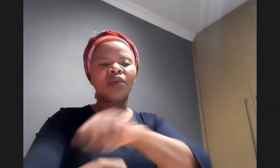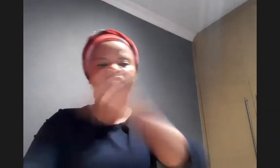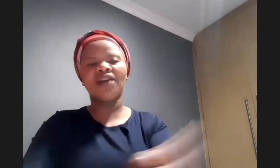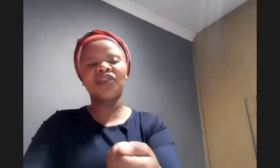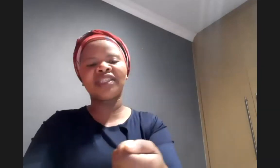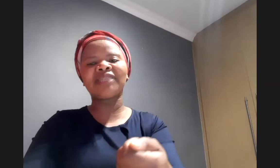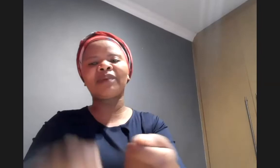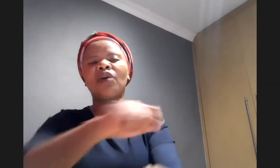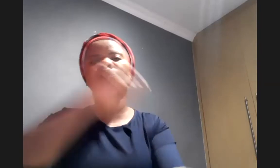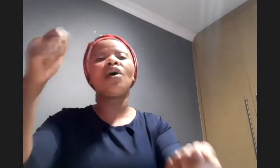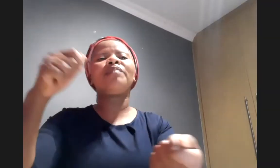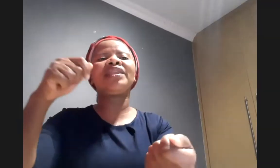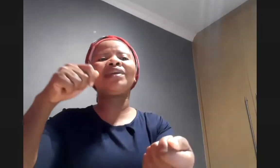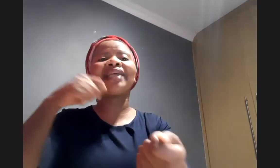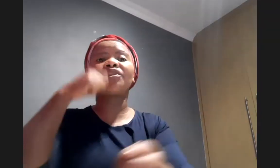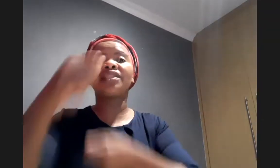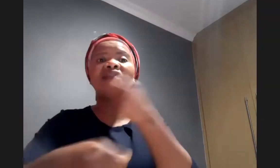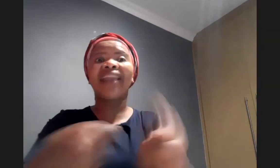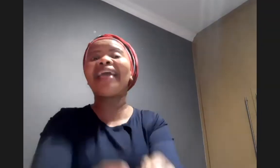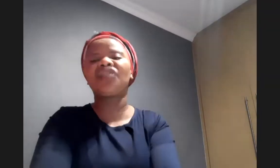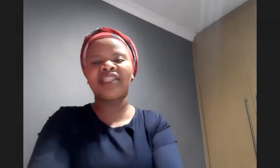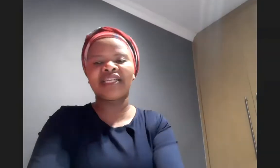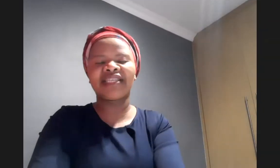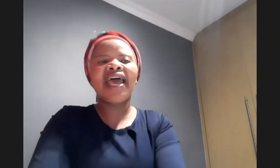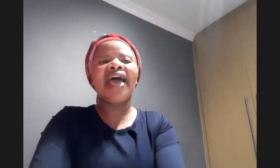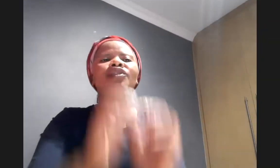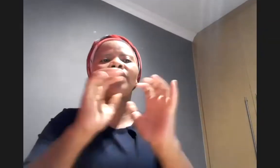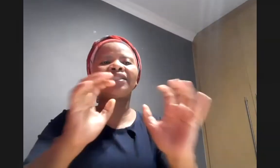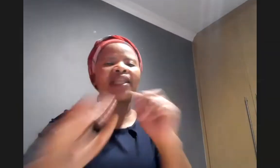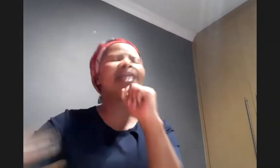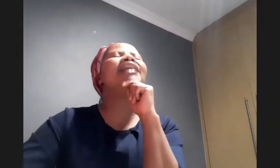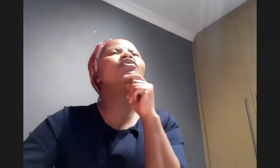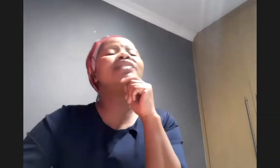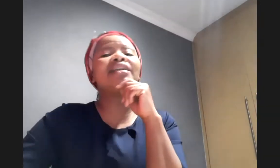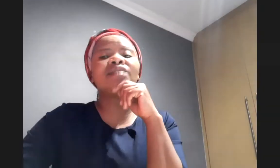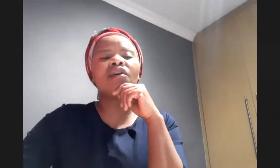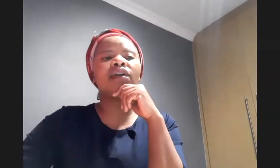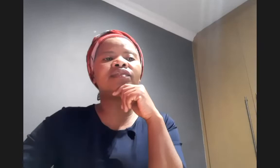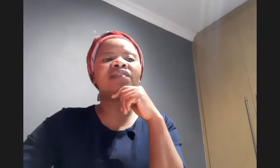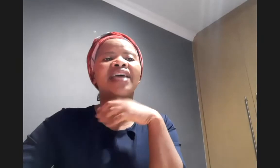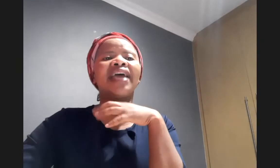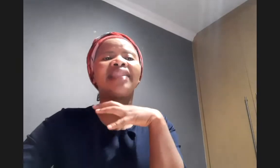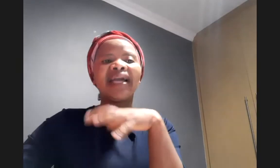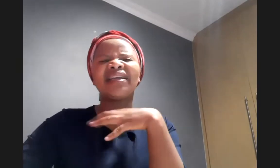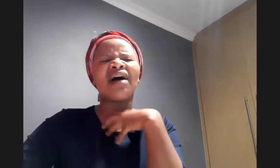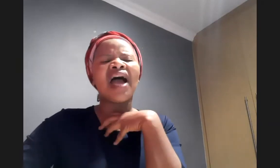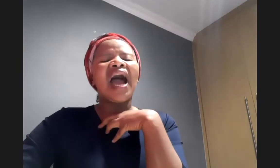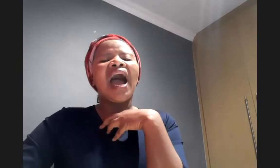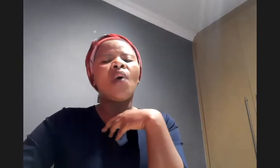serve jesus but we also be the ones that actually serve like jesus and so that's that two sides of the coin of service and that is our our